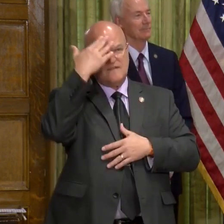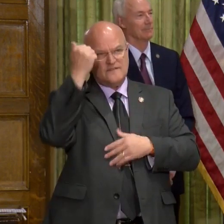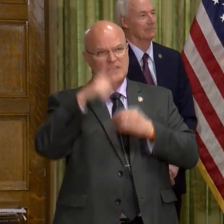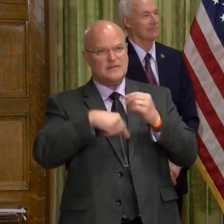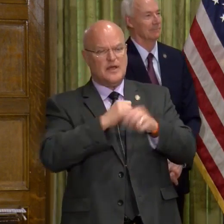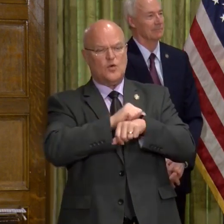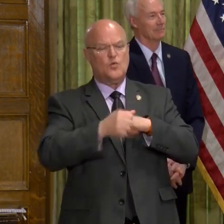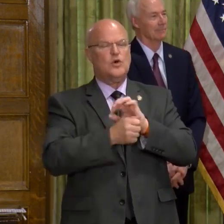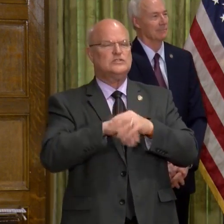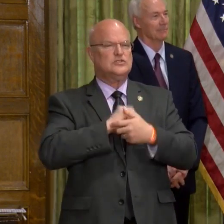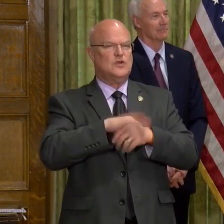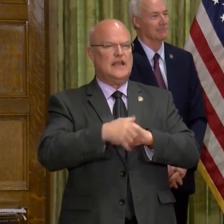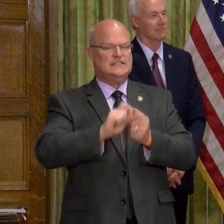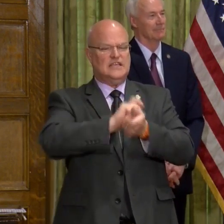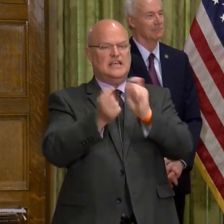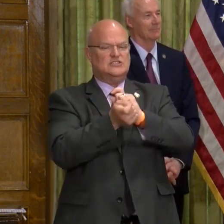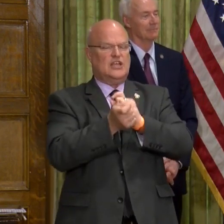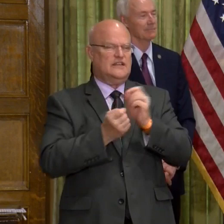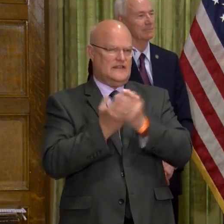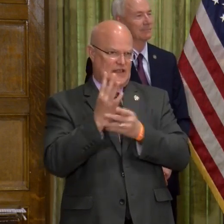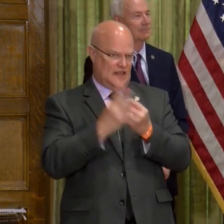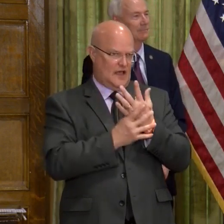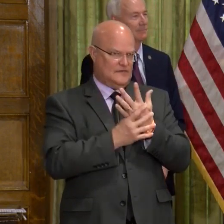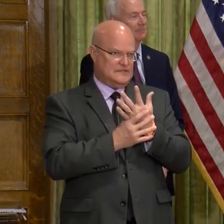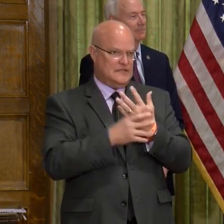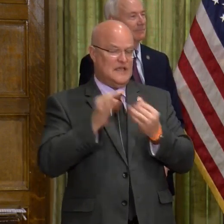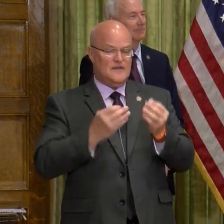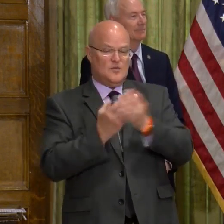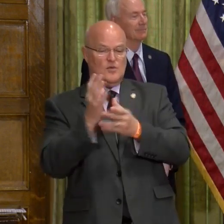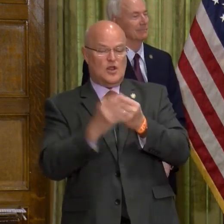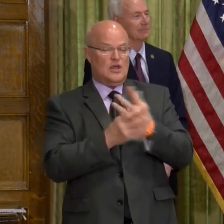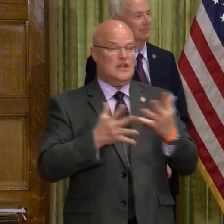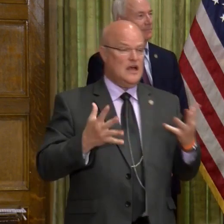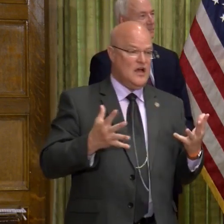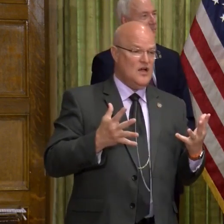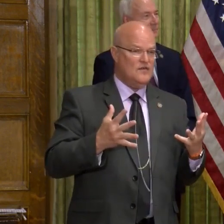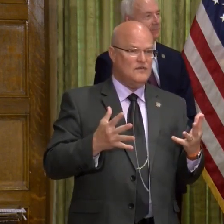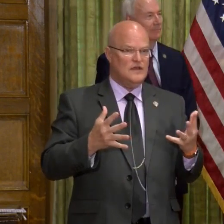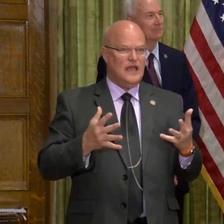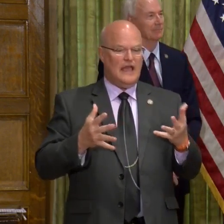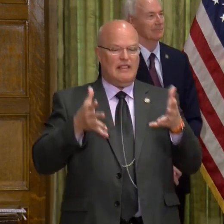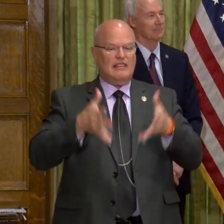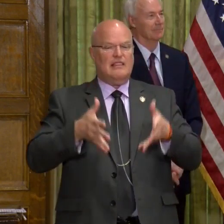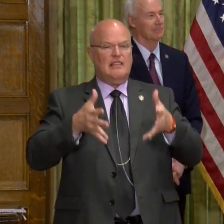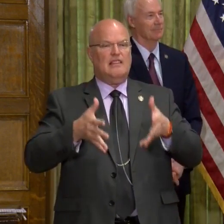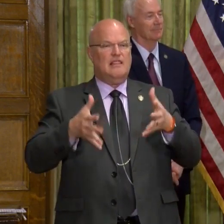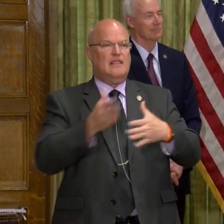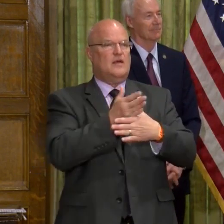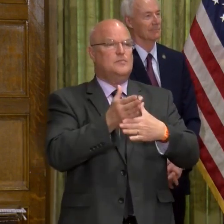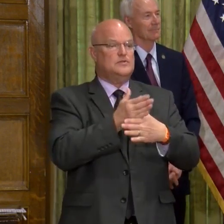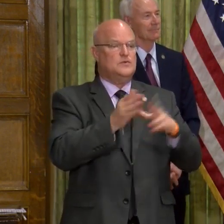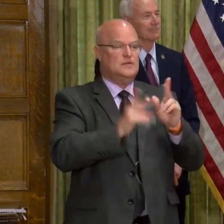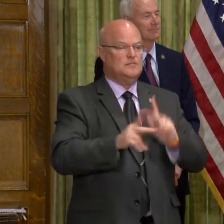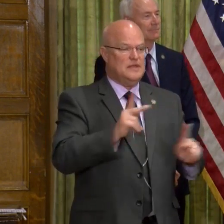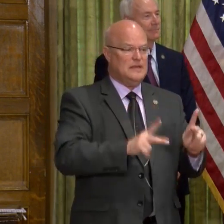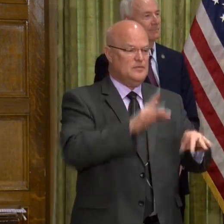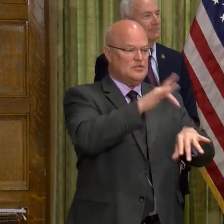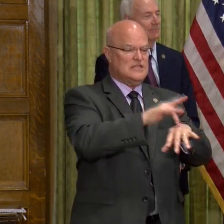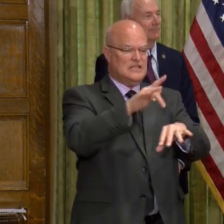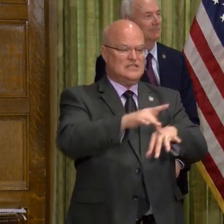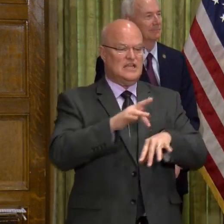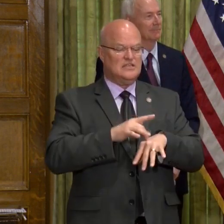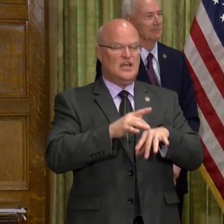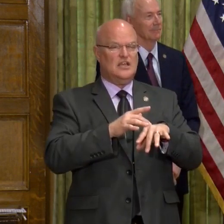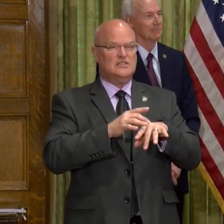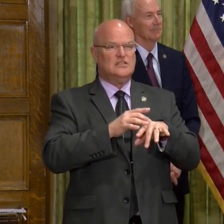about hand washing and changing those gloves. If you put a glove on and then you don't change those gloves between people or touching different